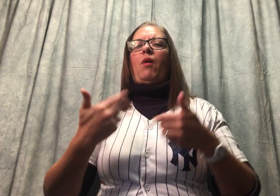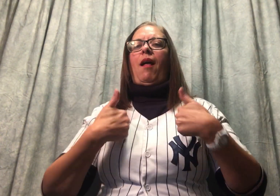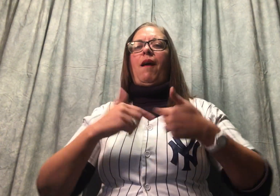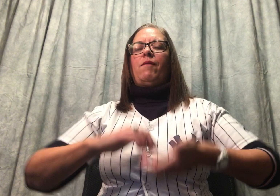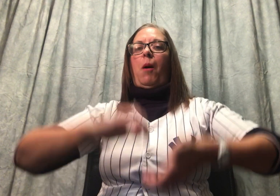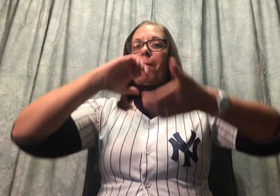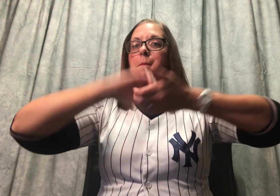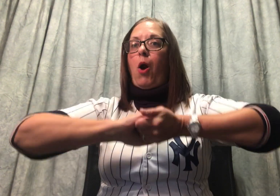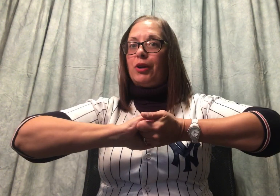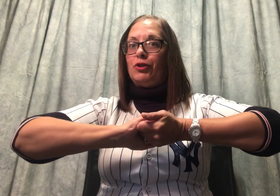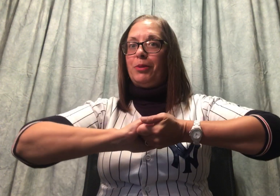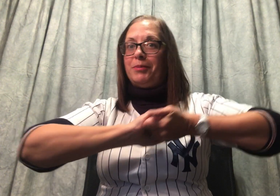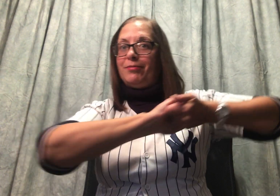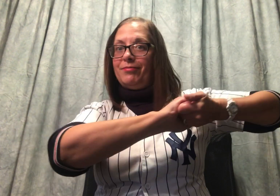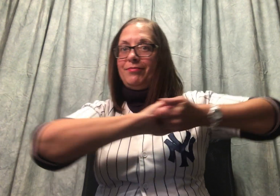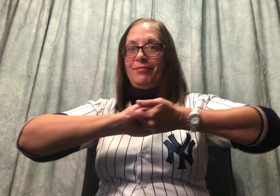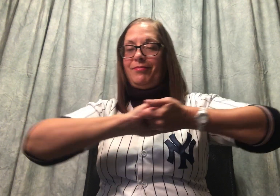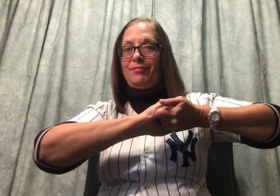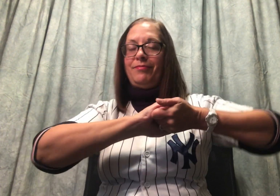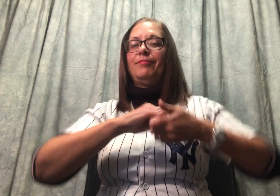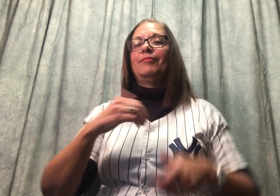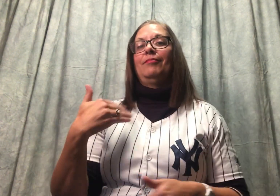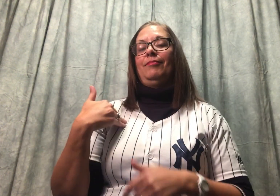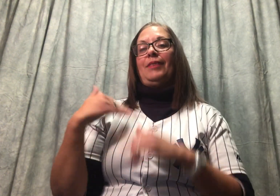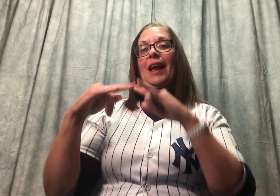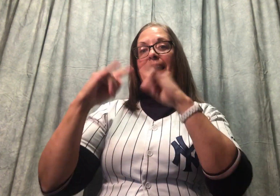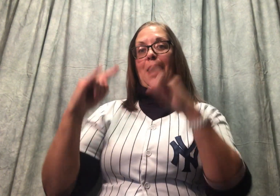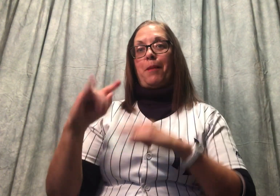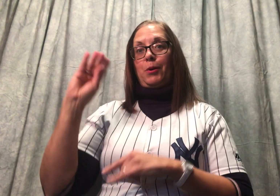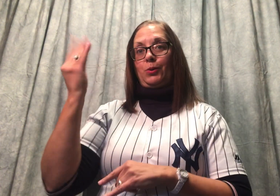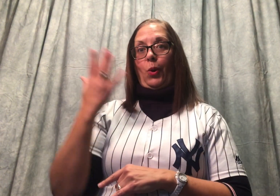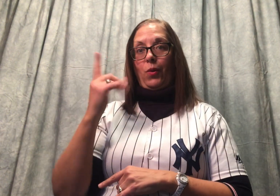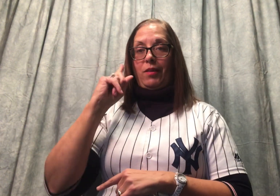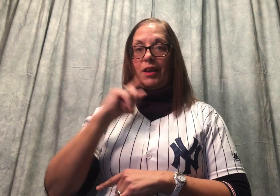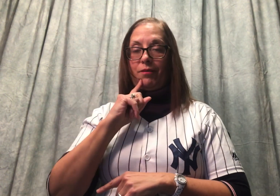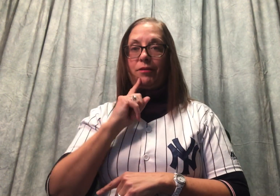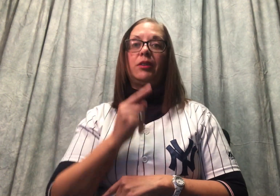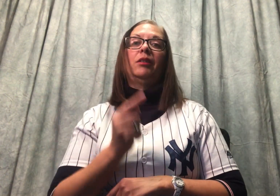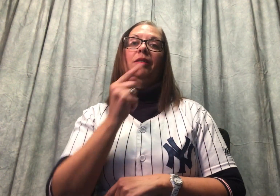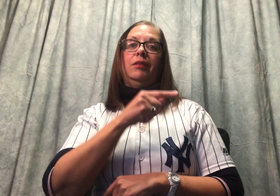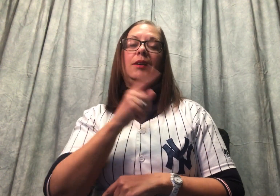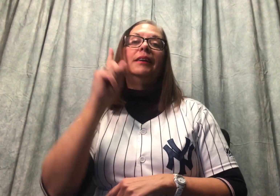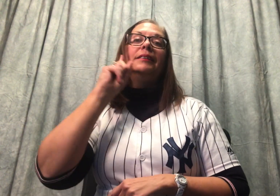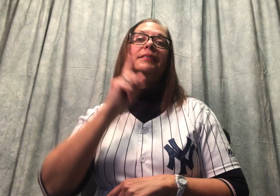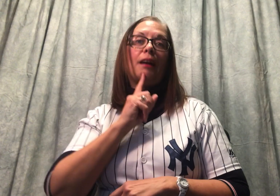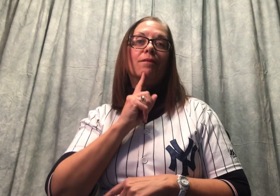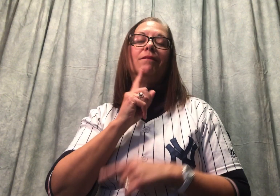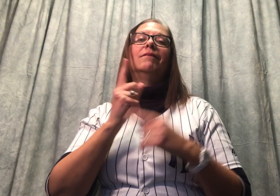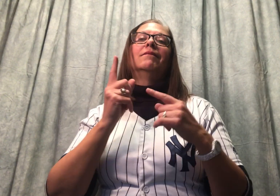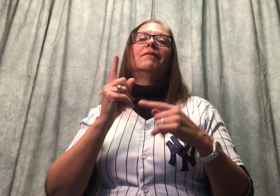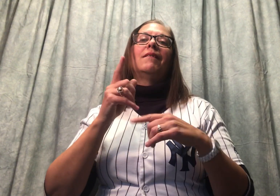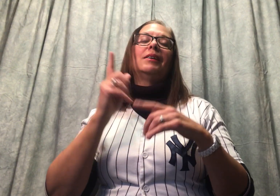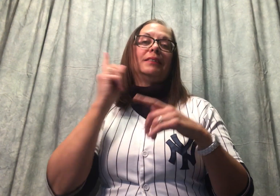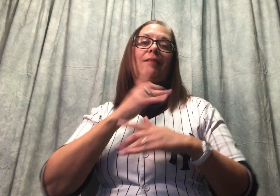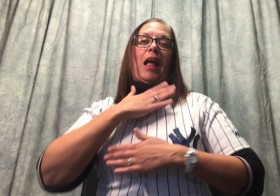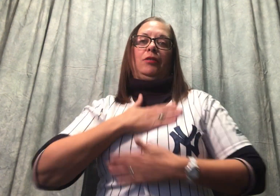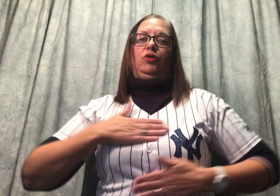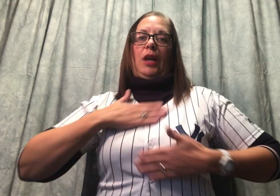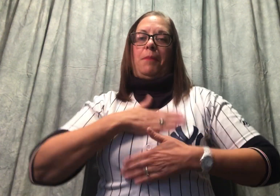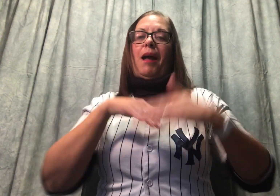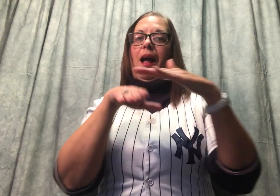But stop and do it